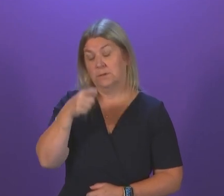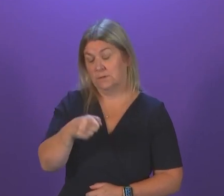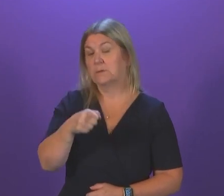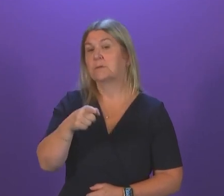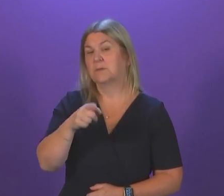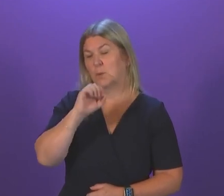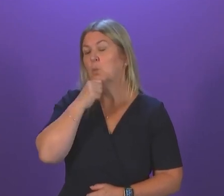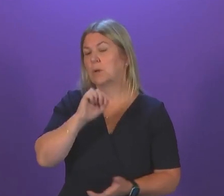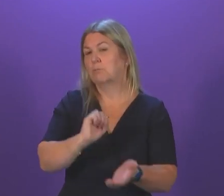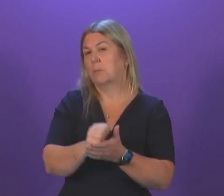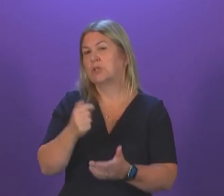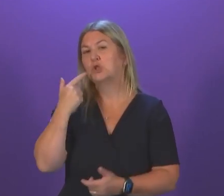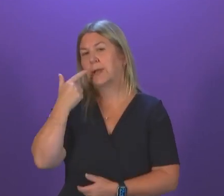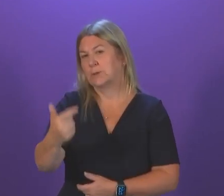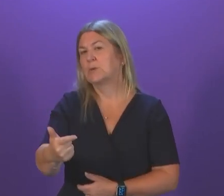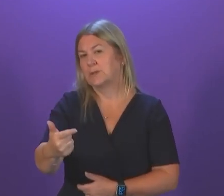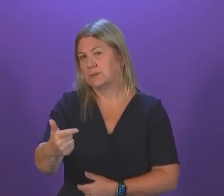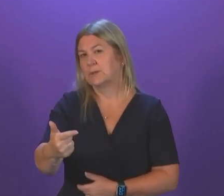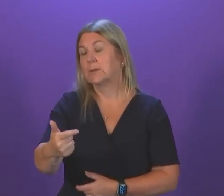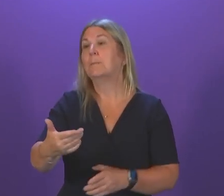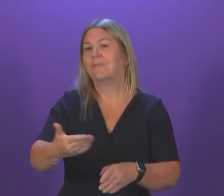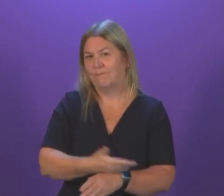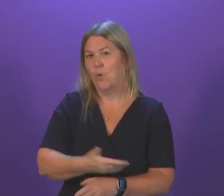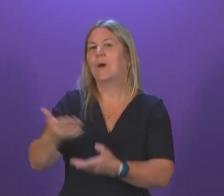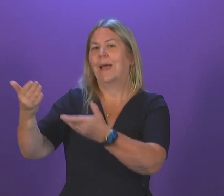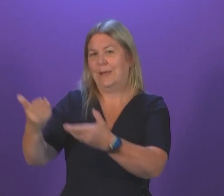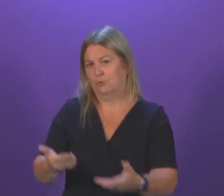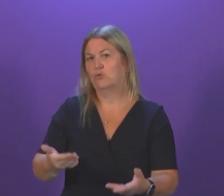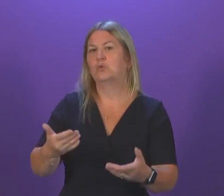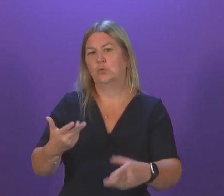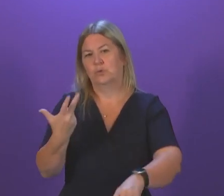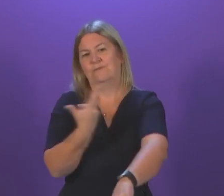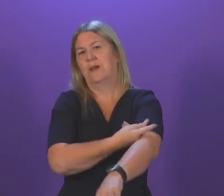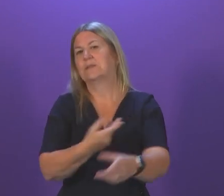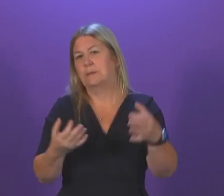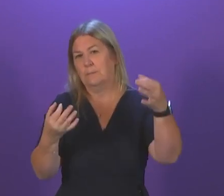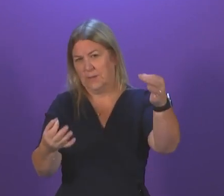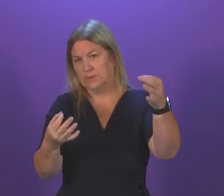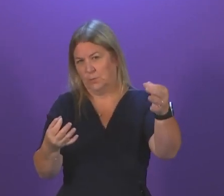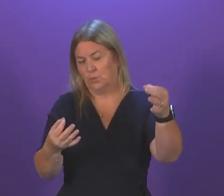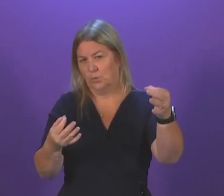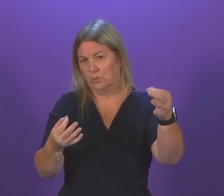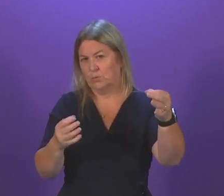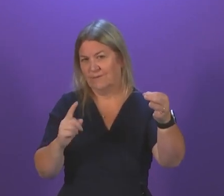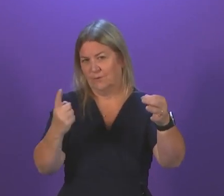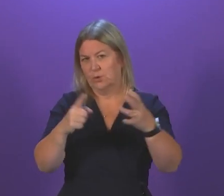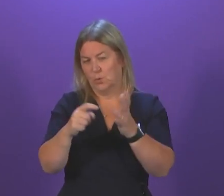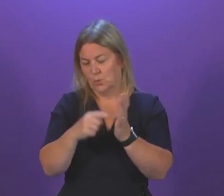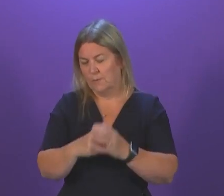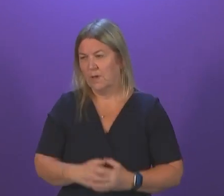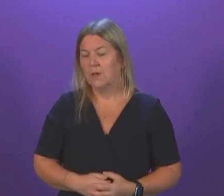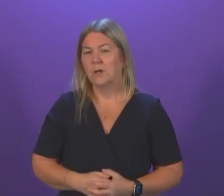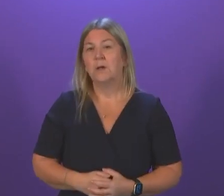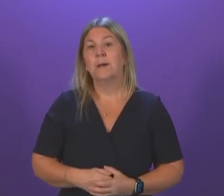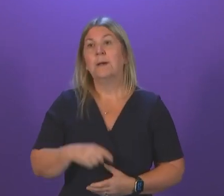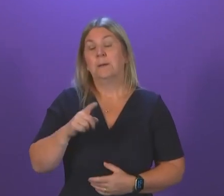of the coming days next week before the introduction of the scheme. We've published a paper this morning setting out further details. We see